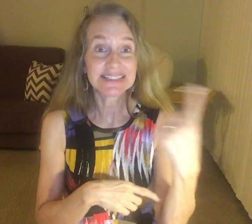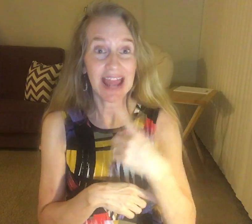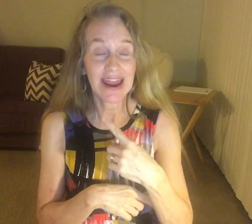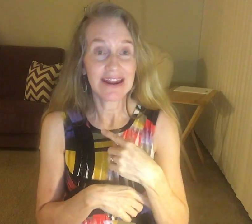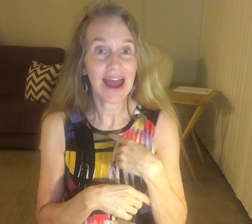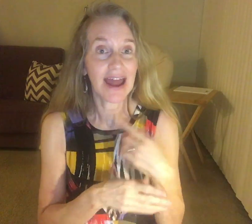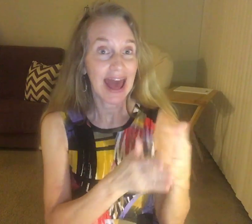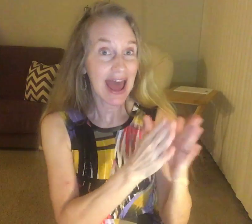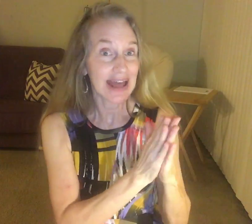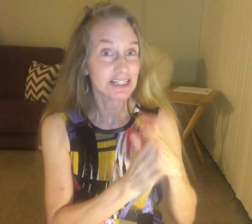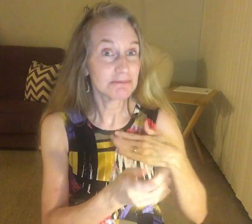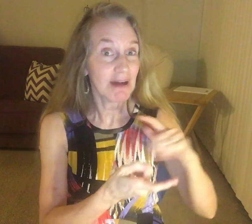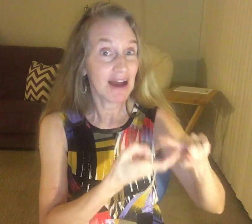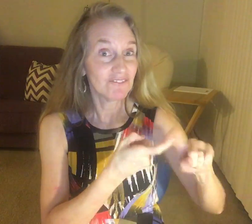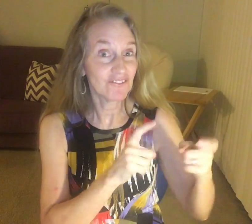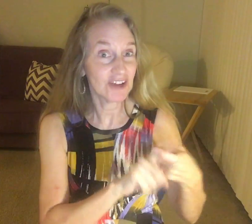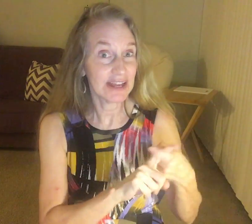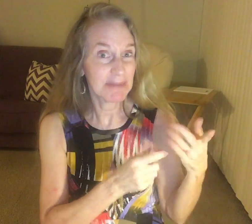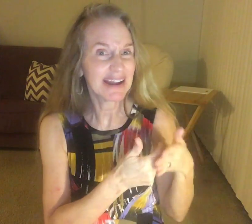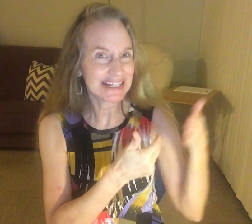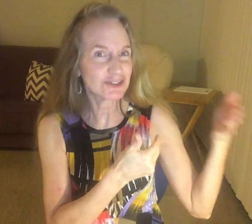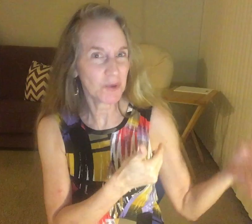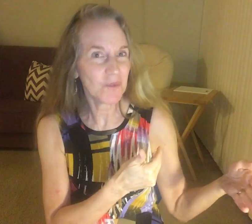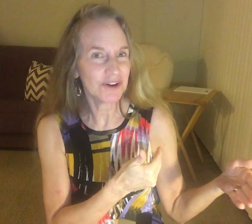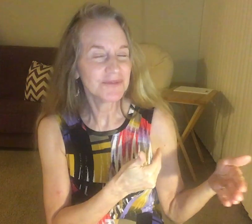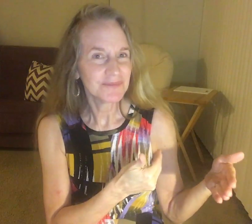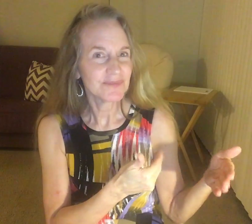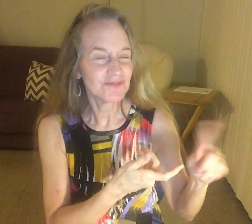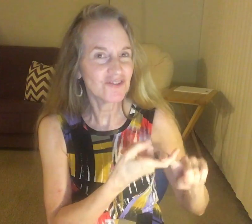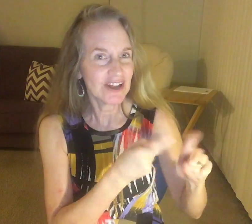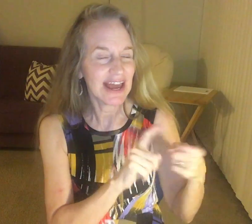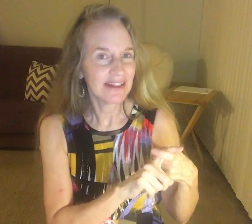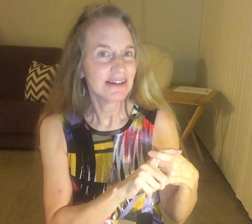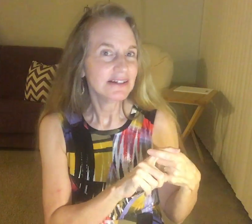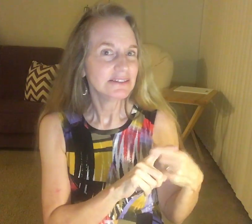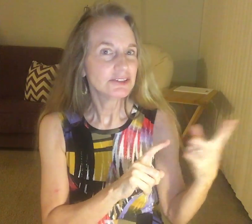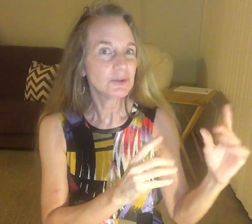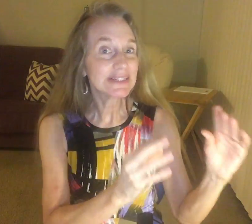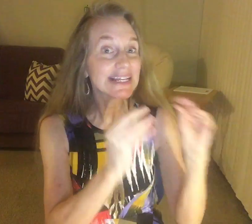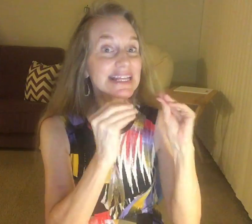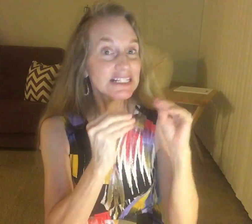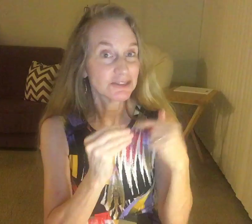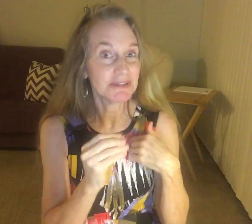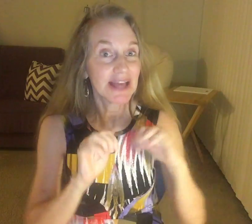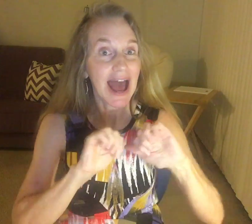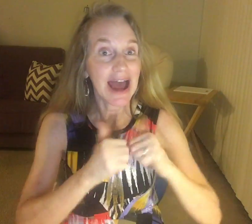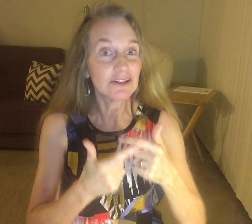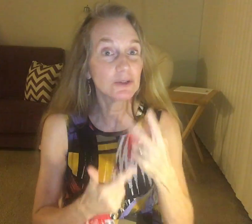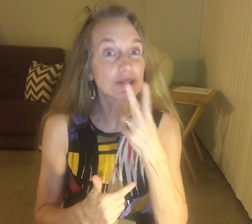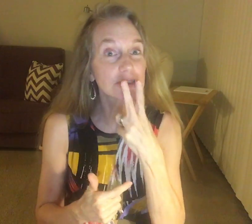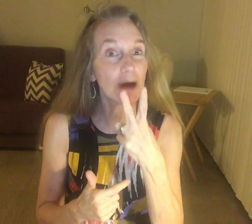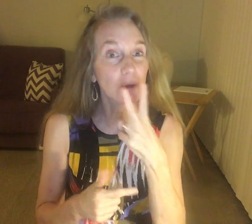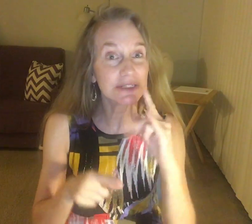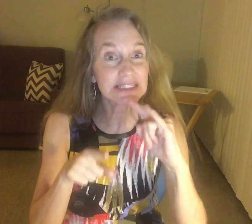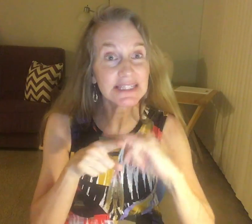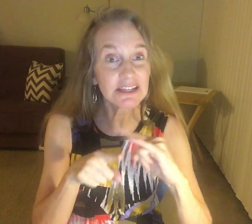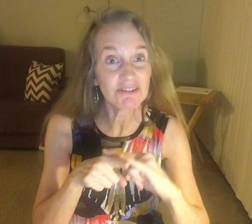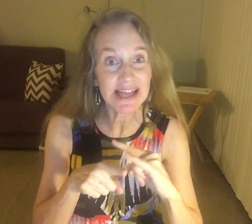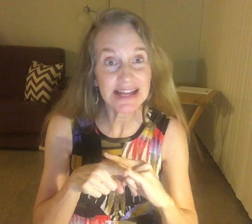day, I asked my friend by the door to teach me how to smoke a cigarette.